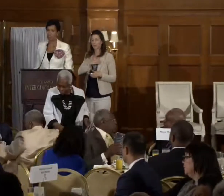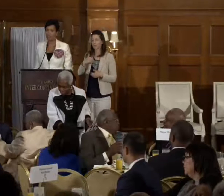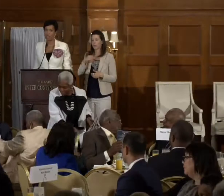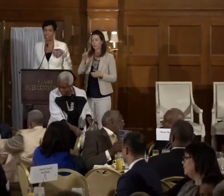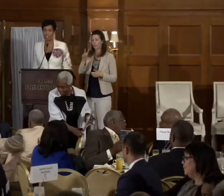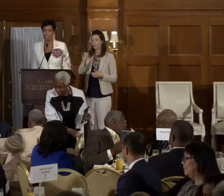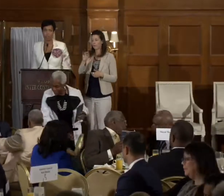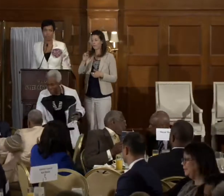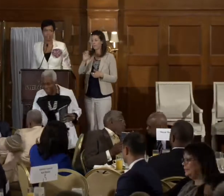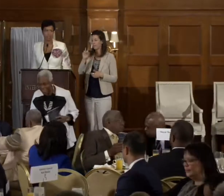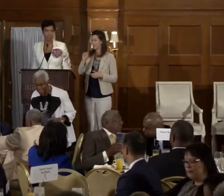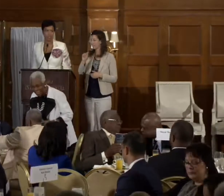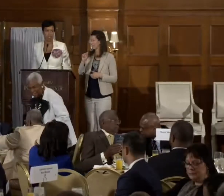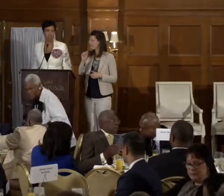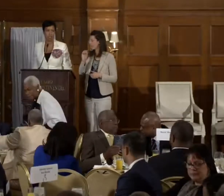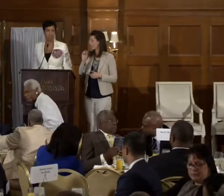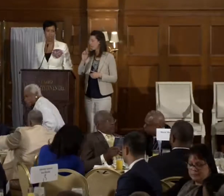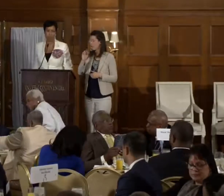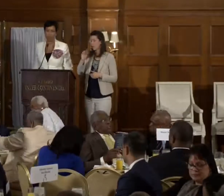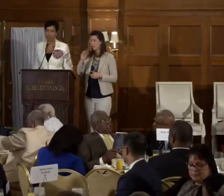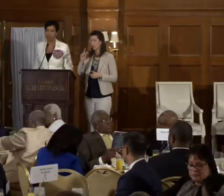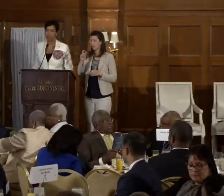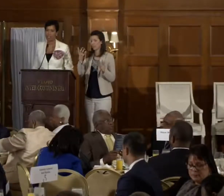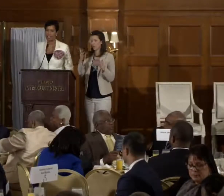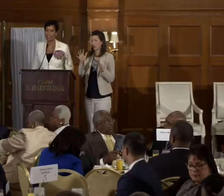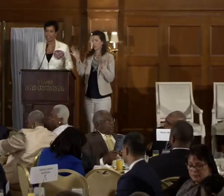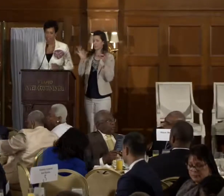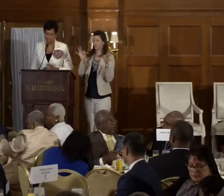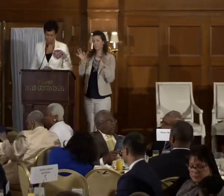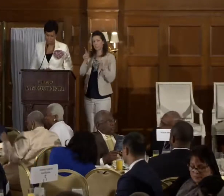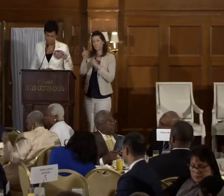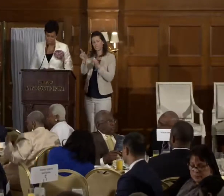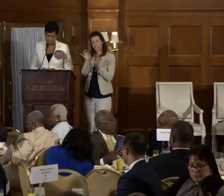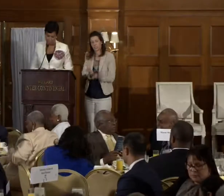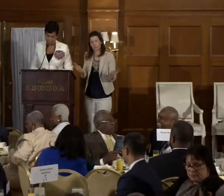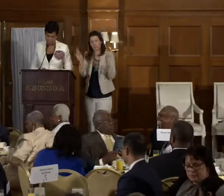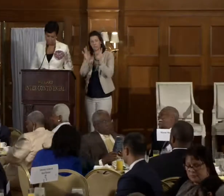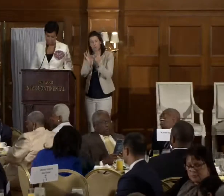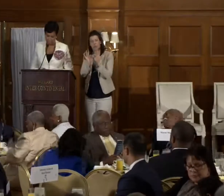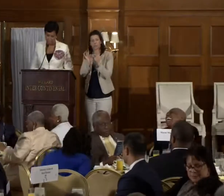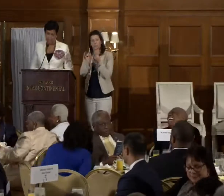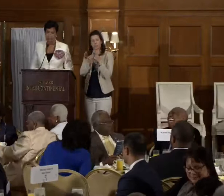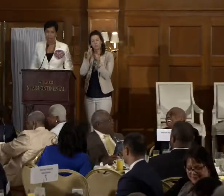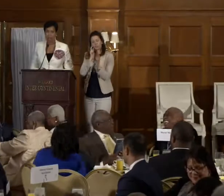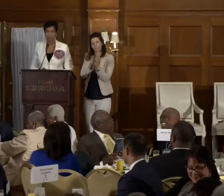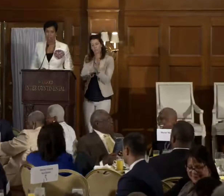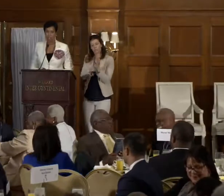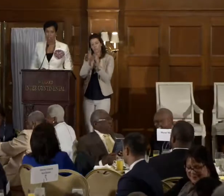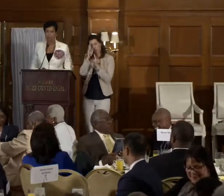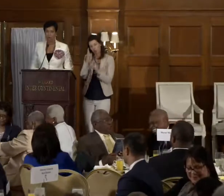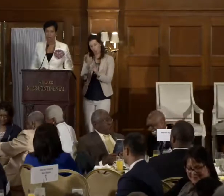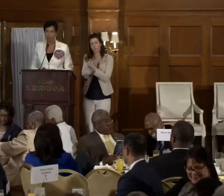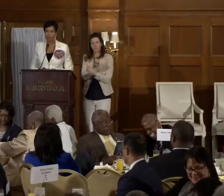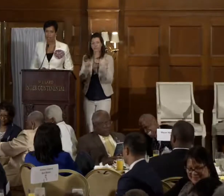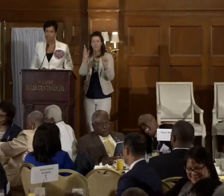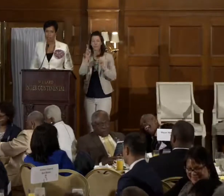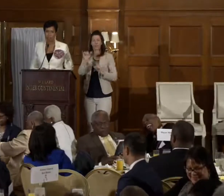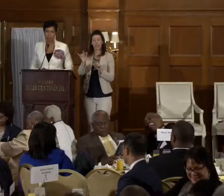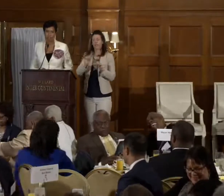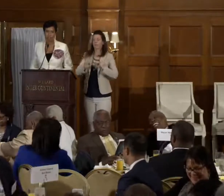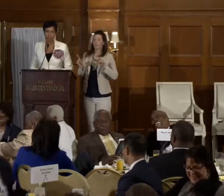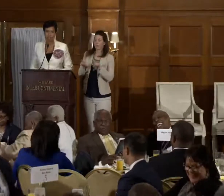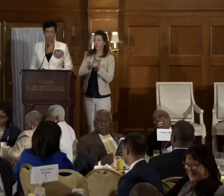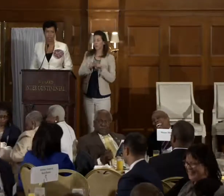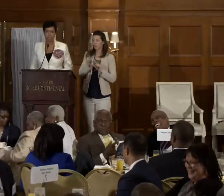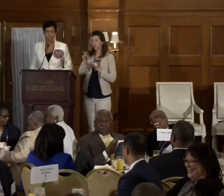Orange. I've already said why he's been so important to the recognition of Emancipation Day. But also very